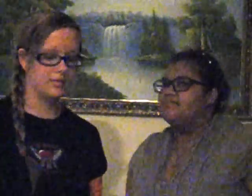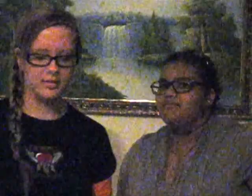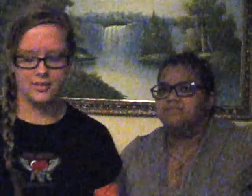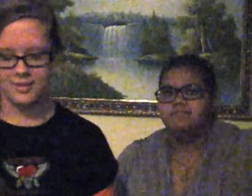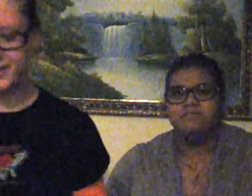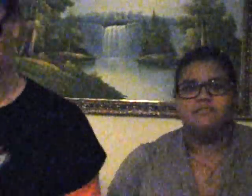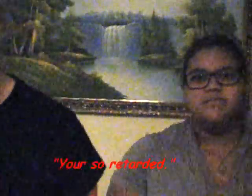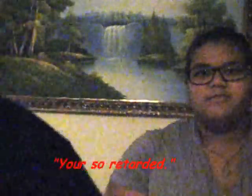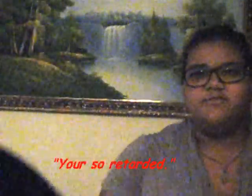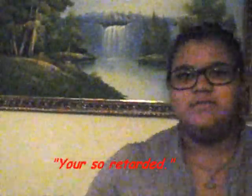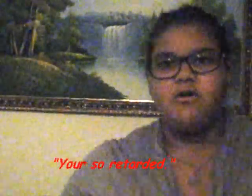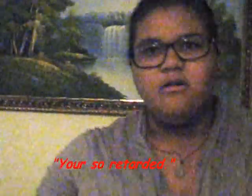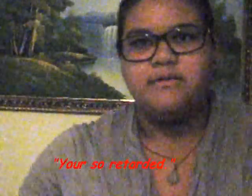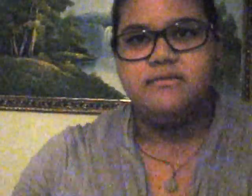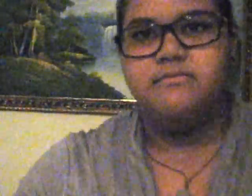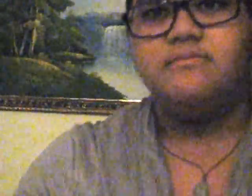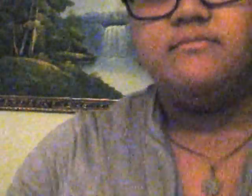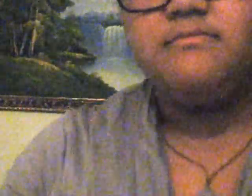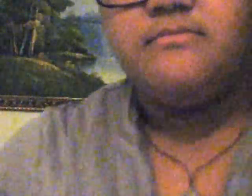You got a jitter Thank